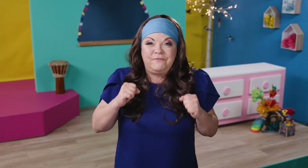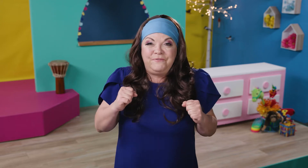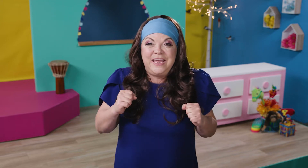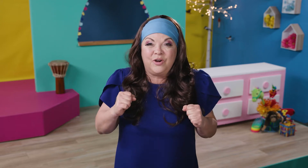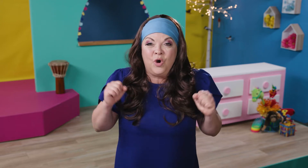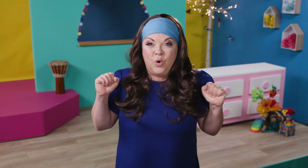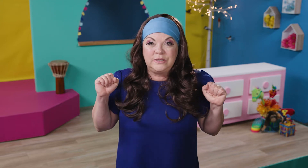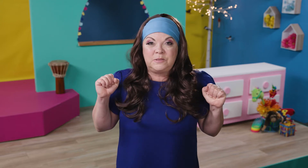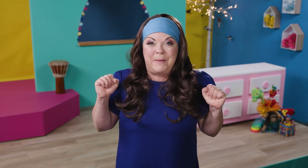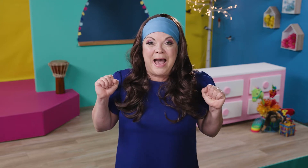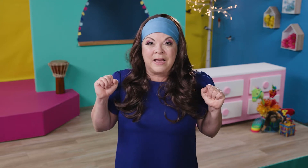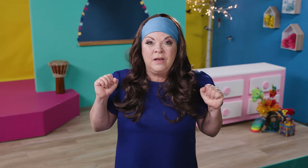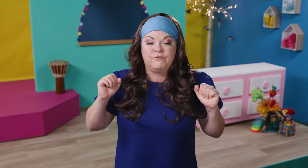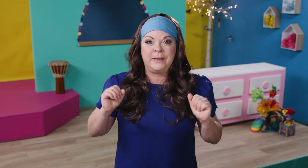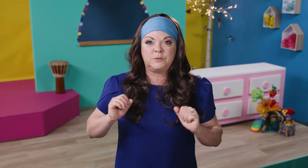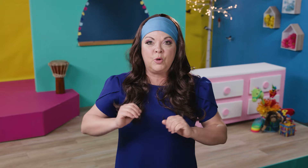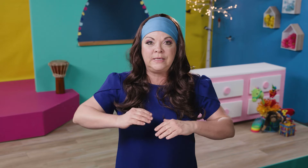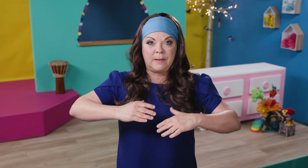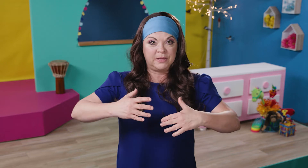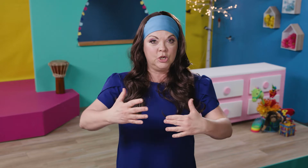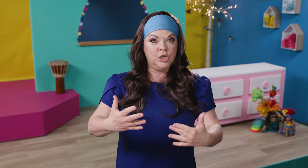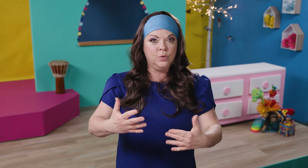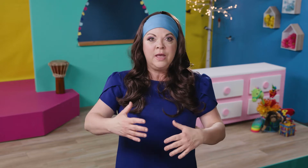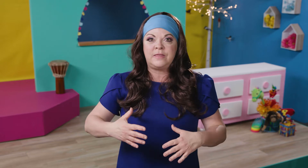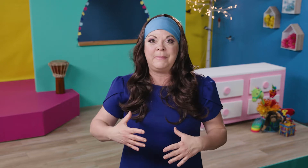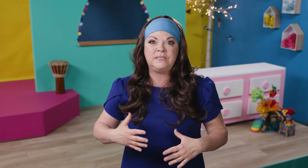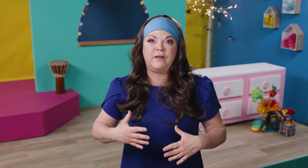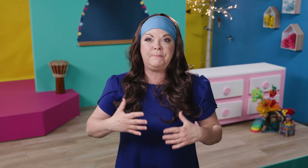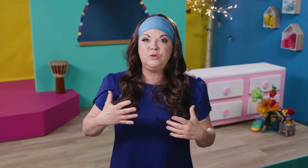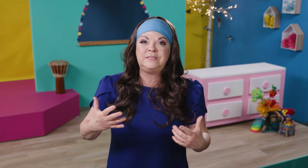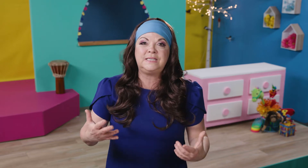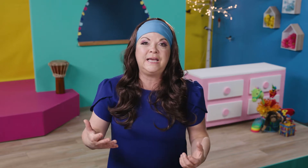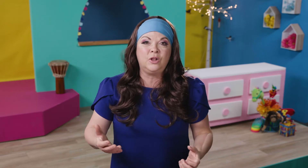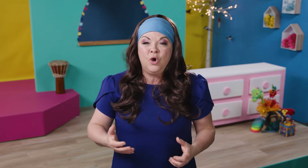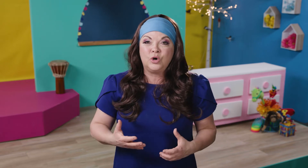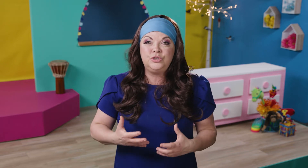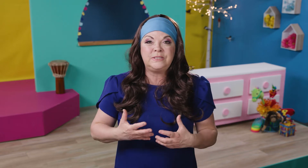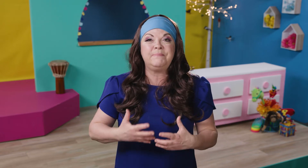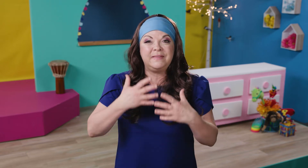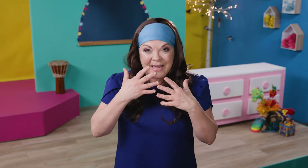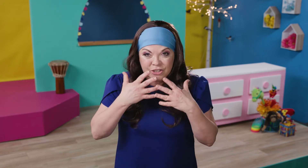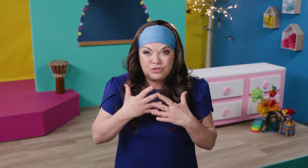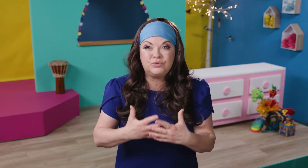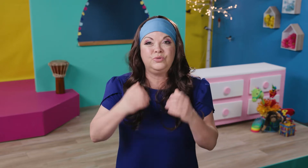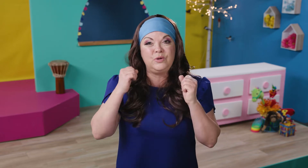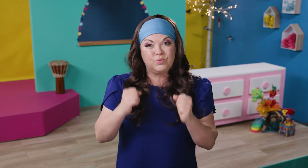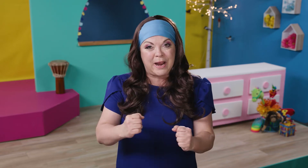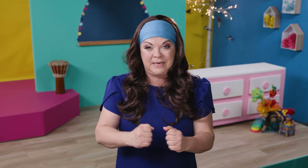fear hold us back from exploring something new that might develop a new skill or do something that is truly right.